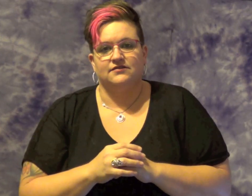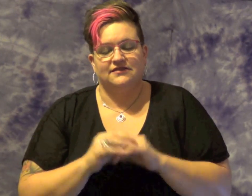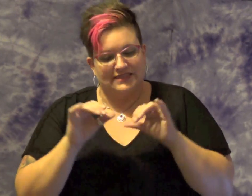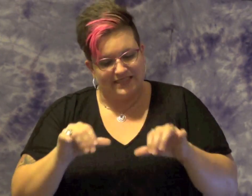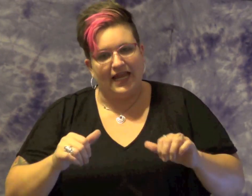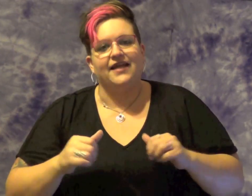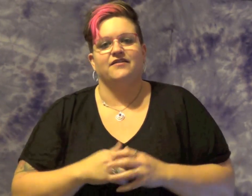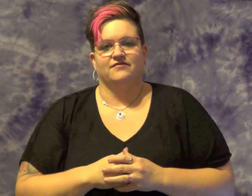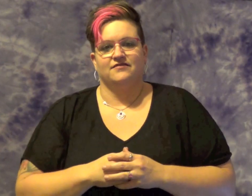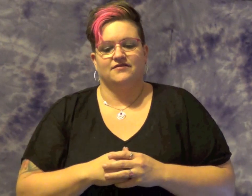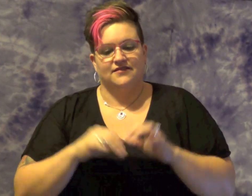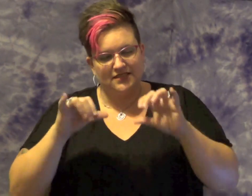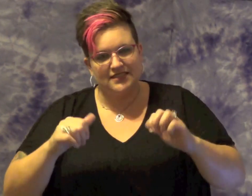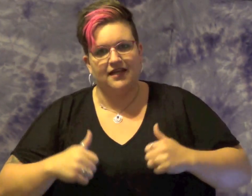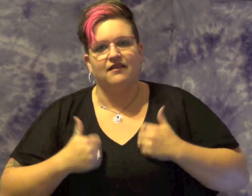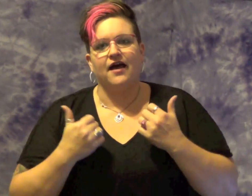Stay. Stay alive.